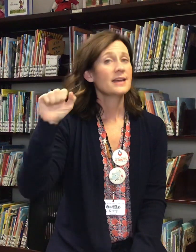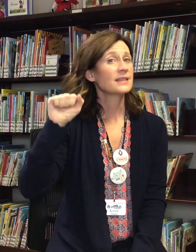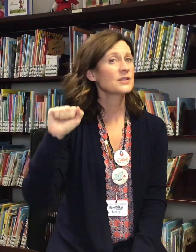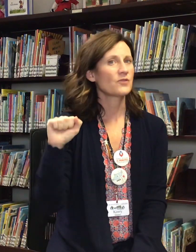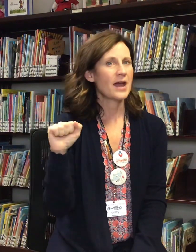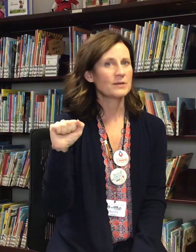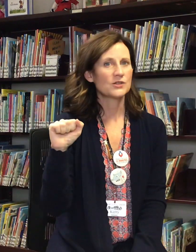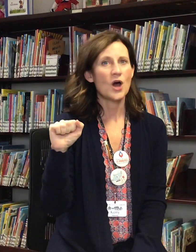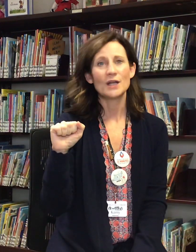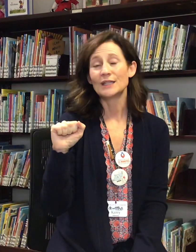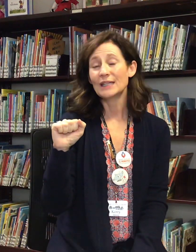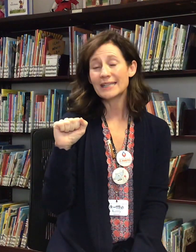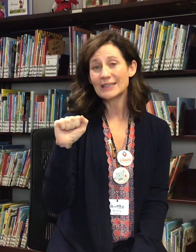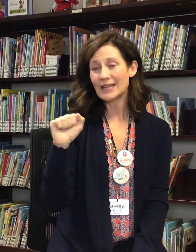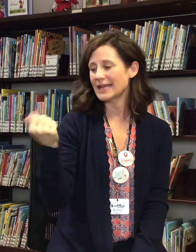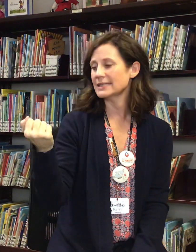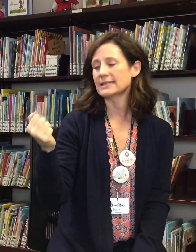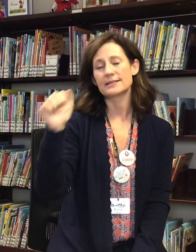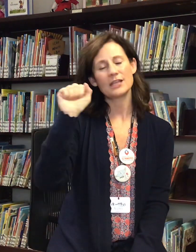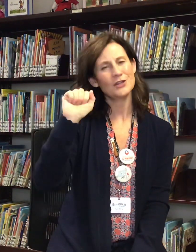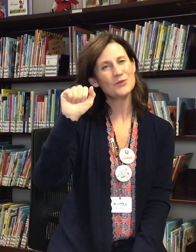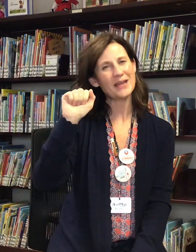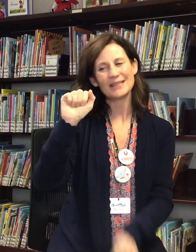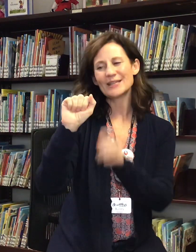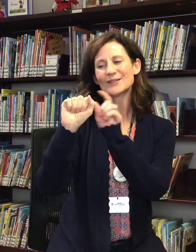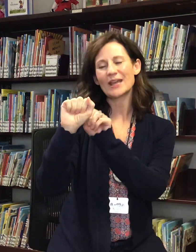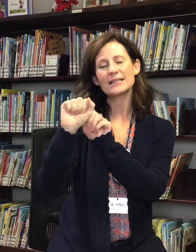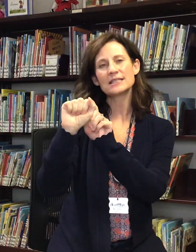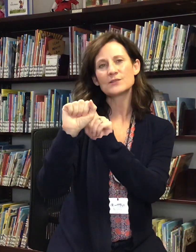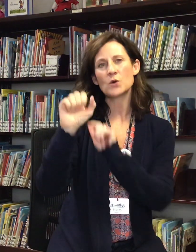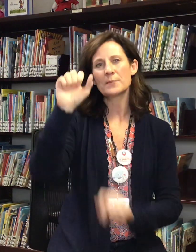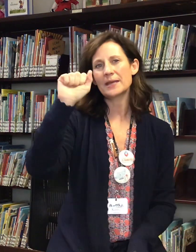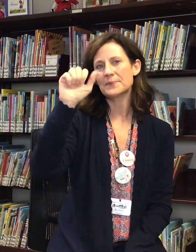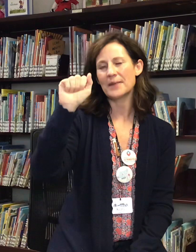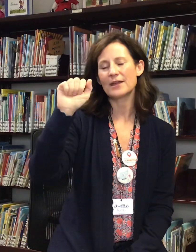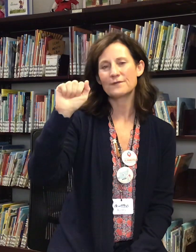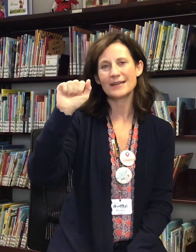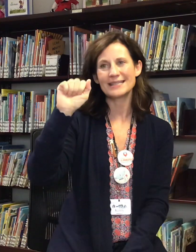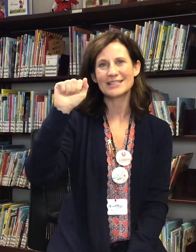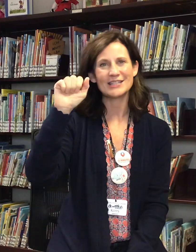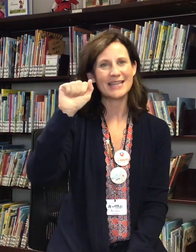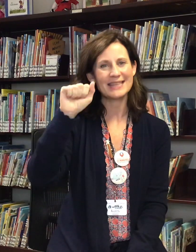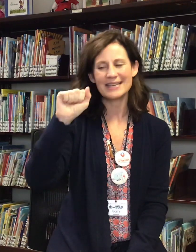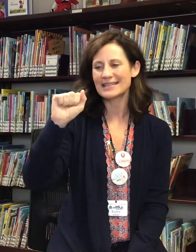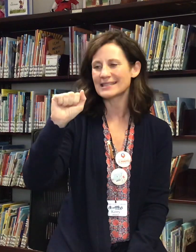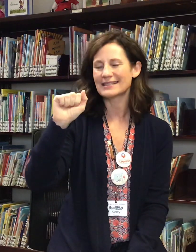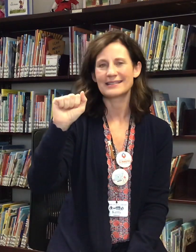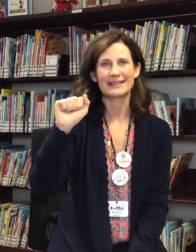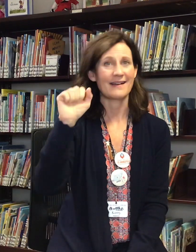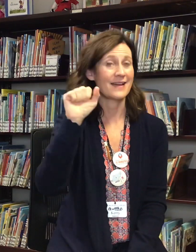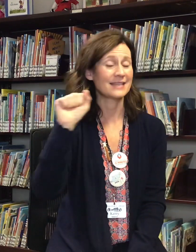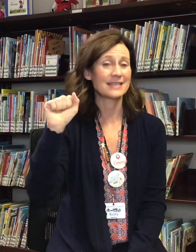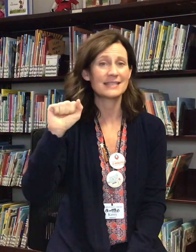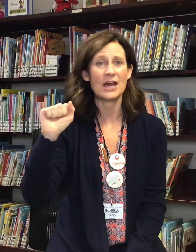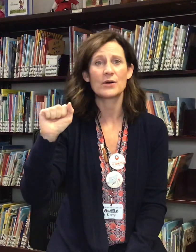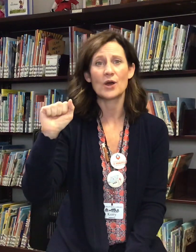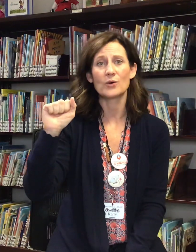This rhyme is called Little Kittens. Can you make the little kittens for me? Make a fist, just like this. All right, this is how it goes.